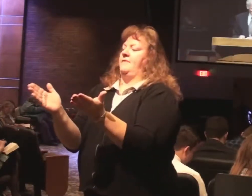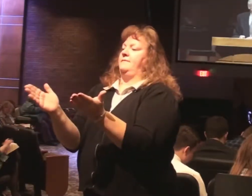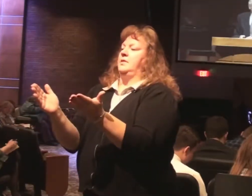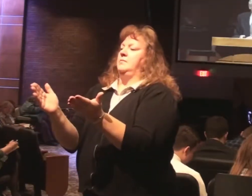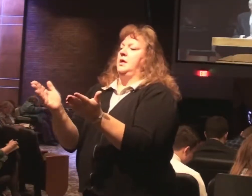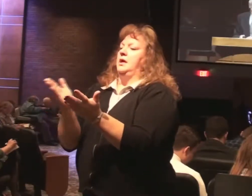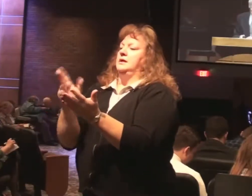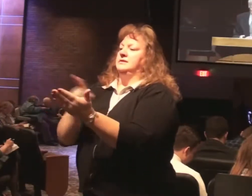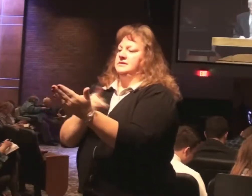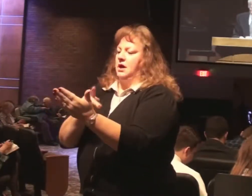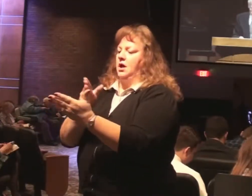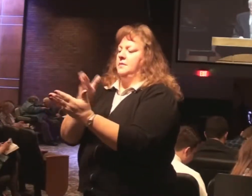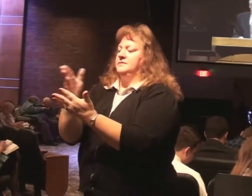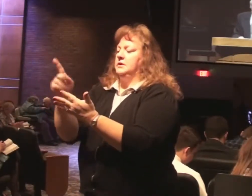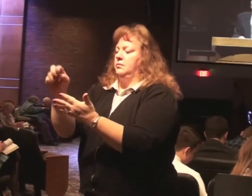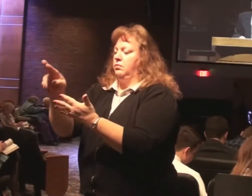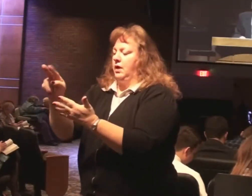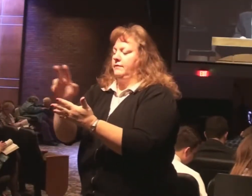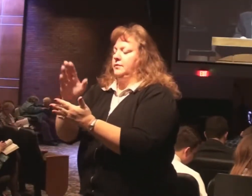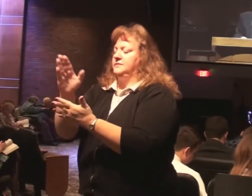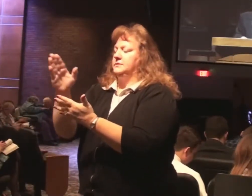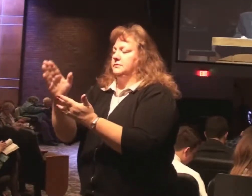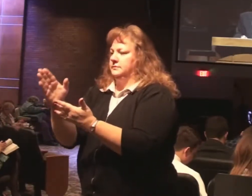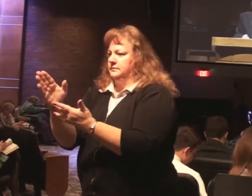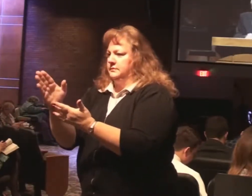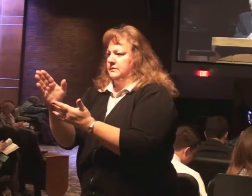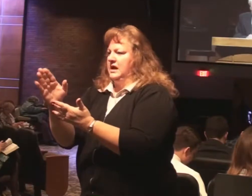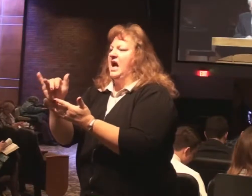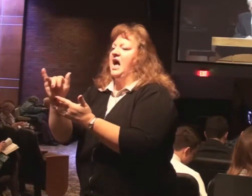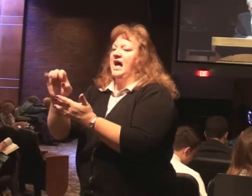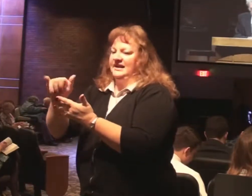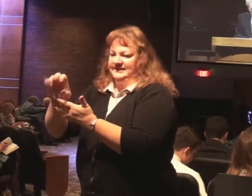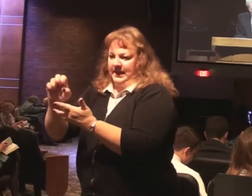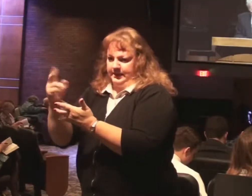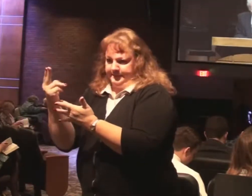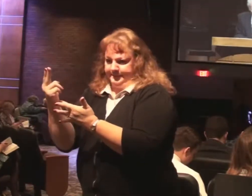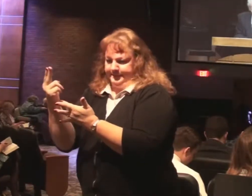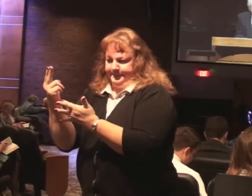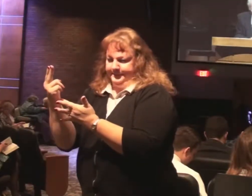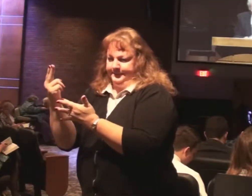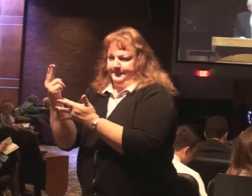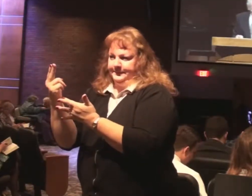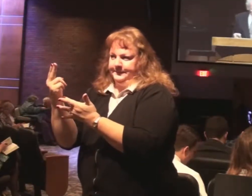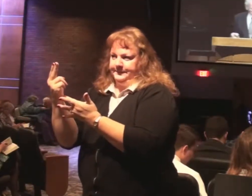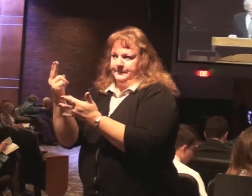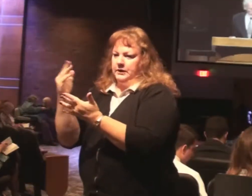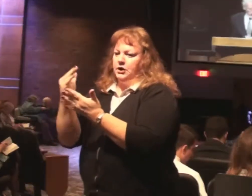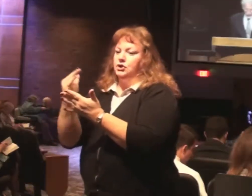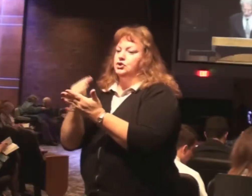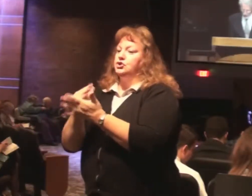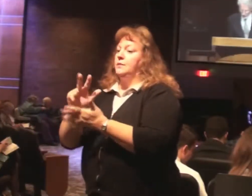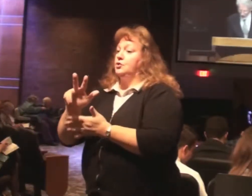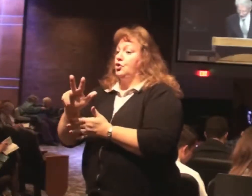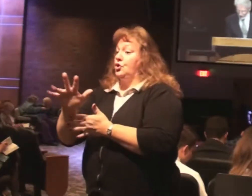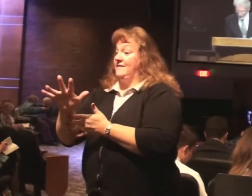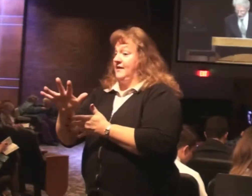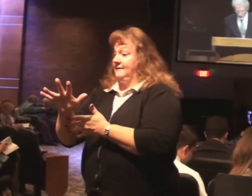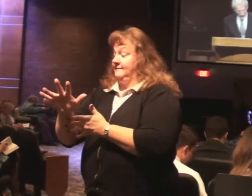Psalms, Proverbs. And you'll come into Isaiah. And we'll come to chapter 35 of Isaiah.